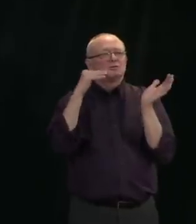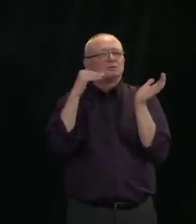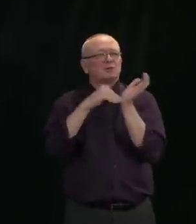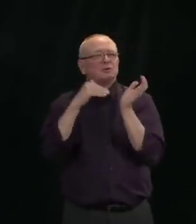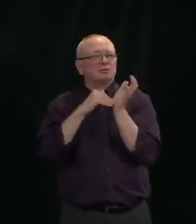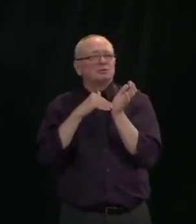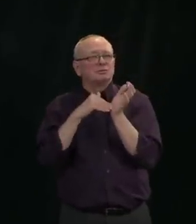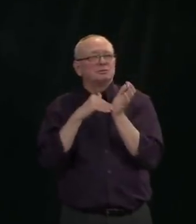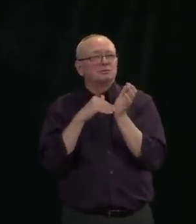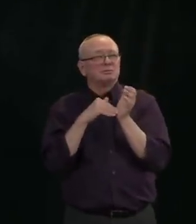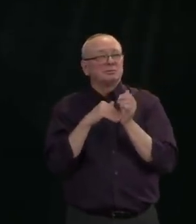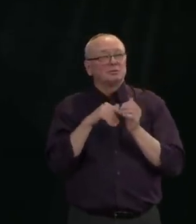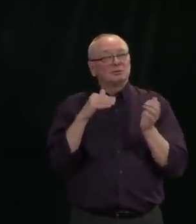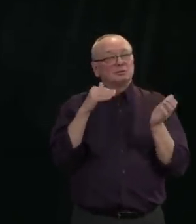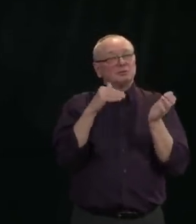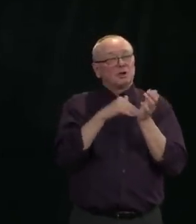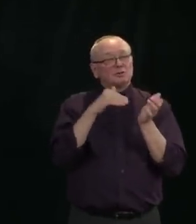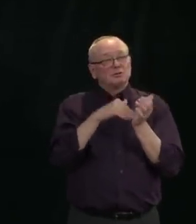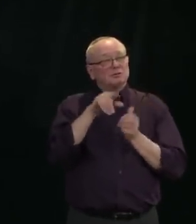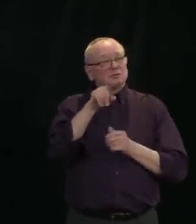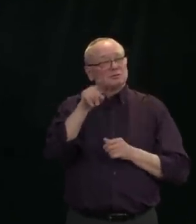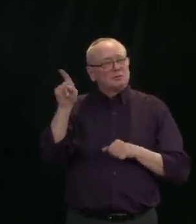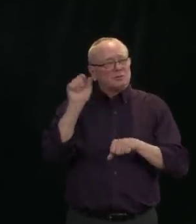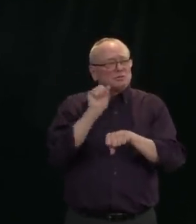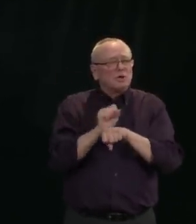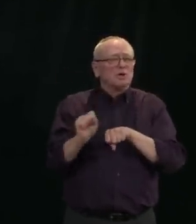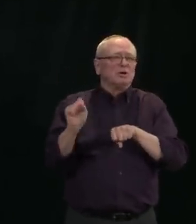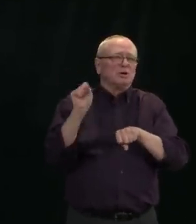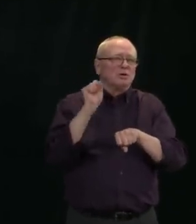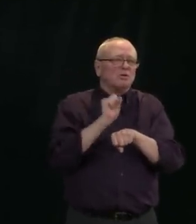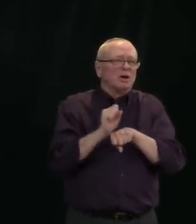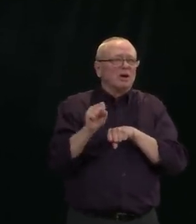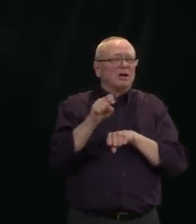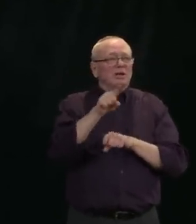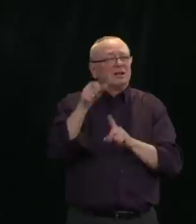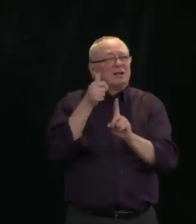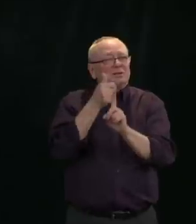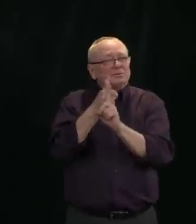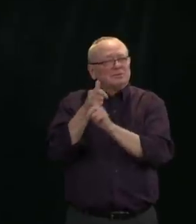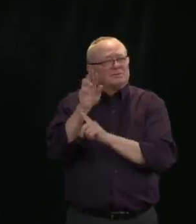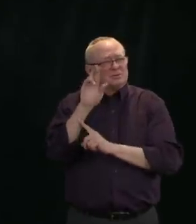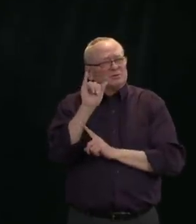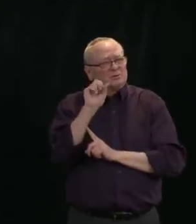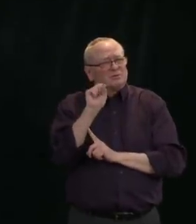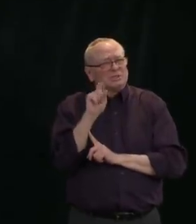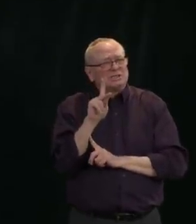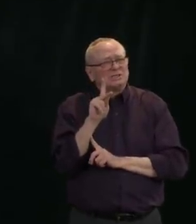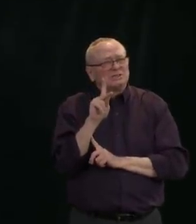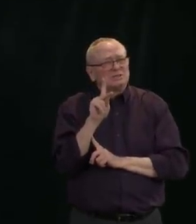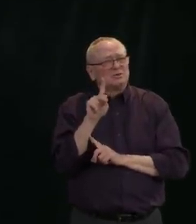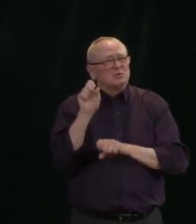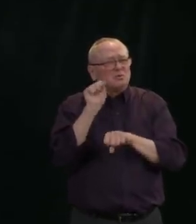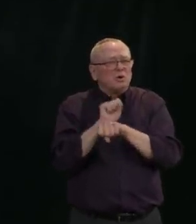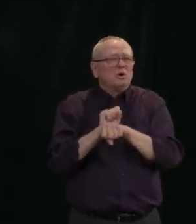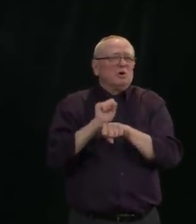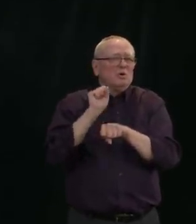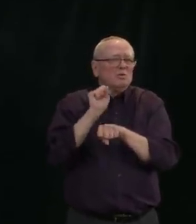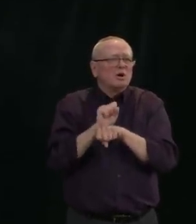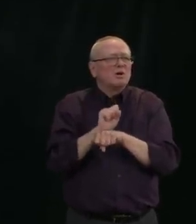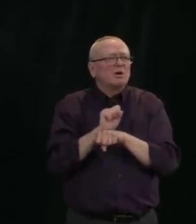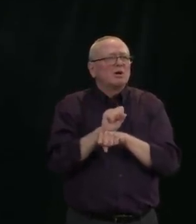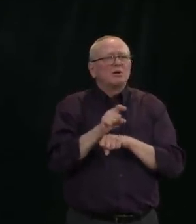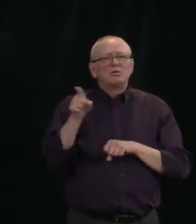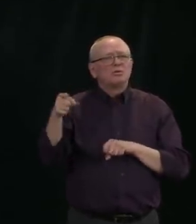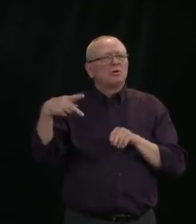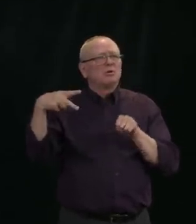pandemic putting their own lives at risk are facing 20% cuts to their income. And it seems that this is very